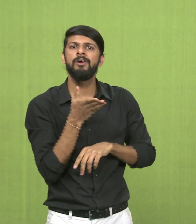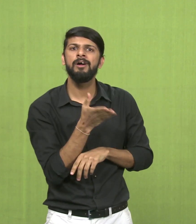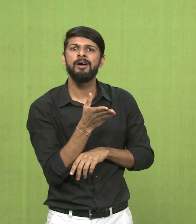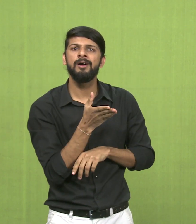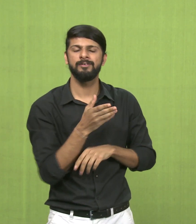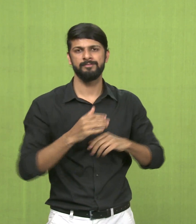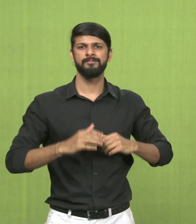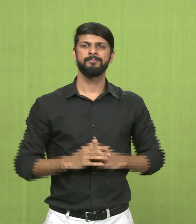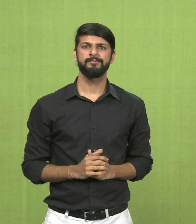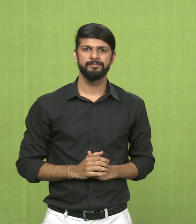So, that is the contrast.